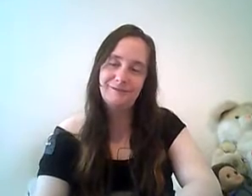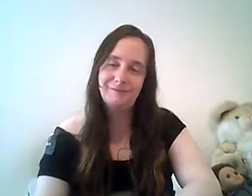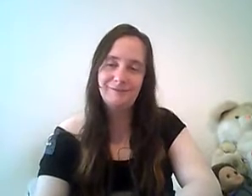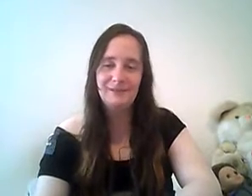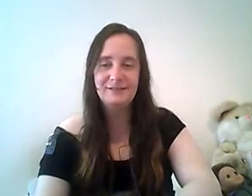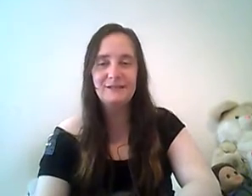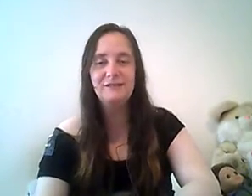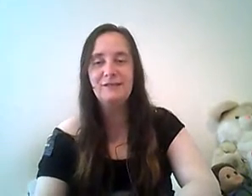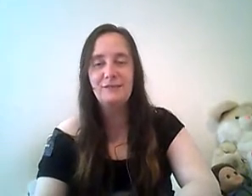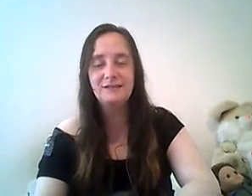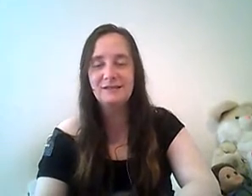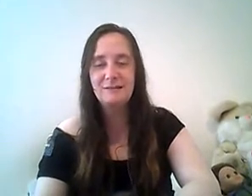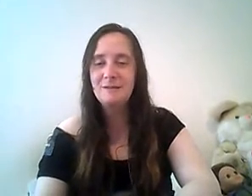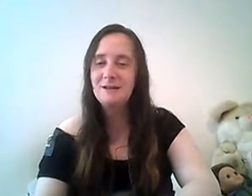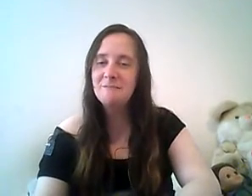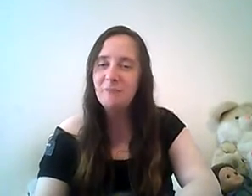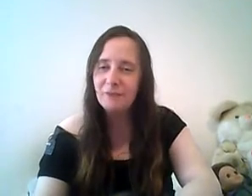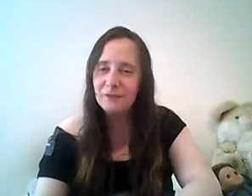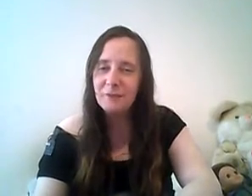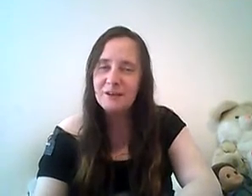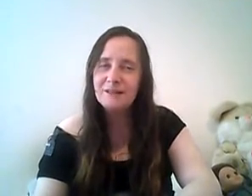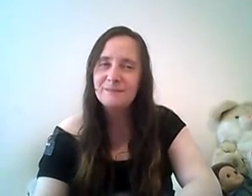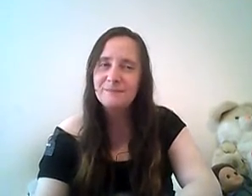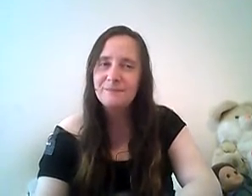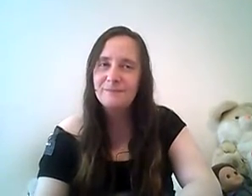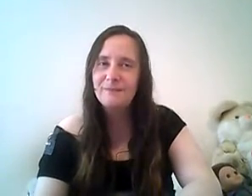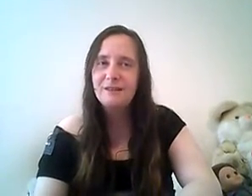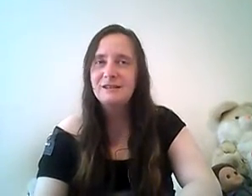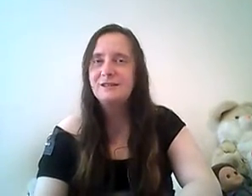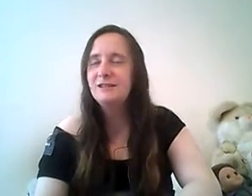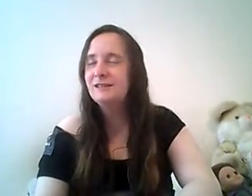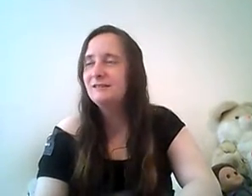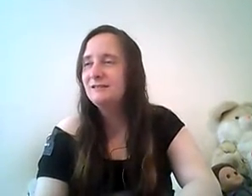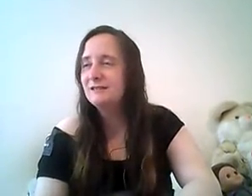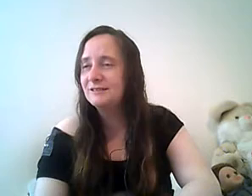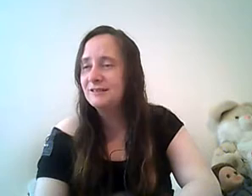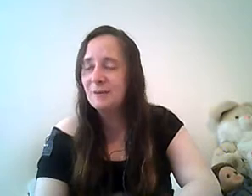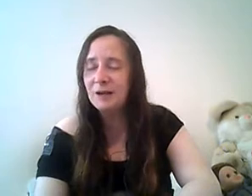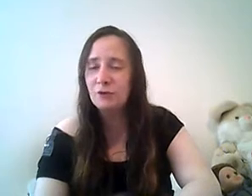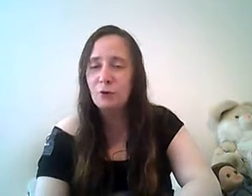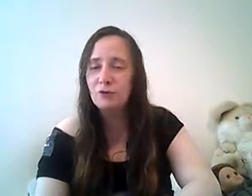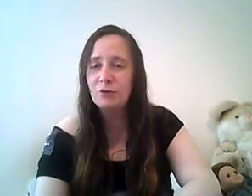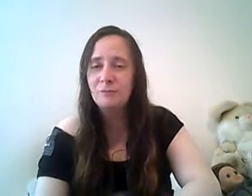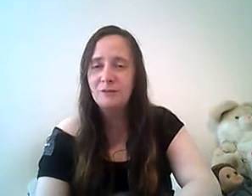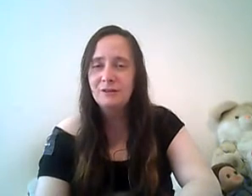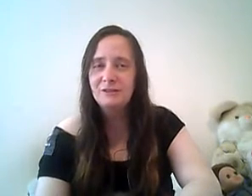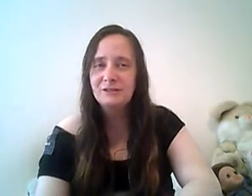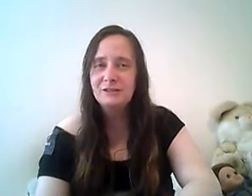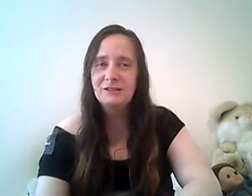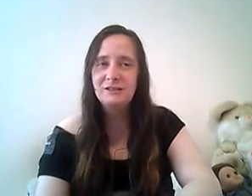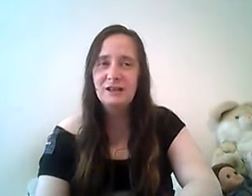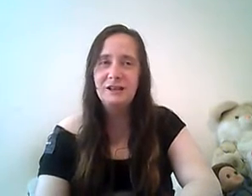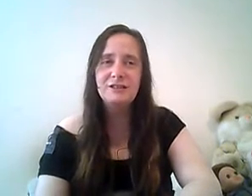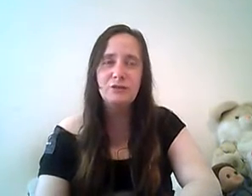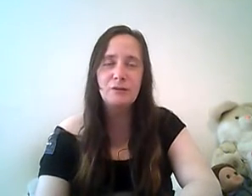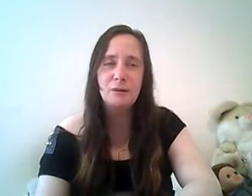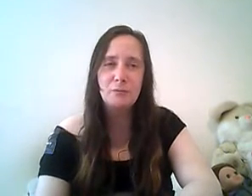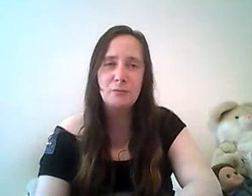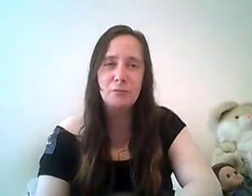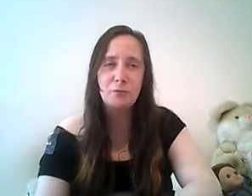and sid really fancies him but there's a minute she does not want to talk to him i think she's still in a bad mood with him for